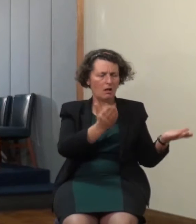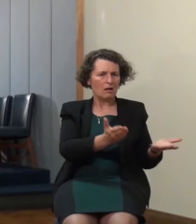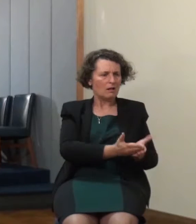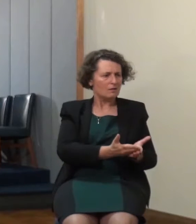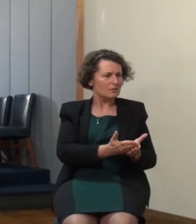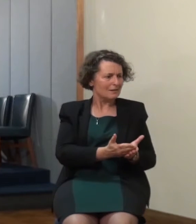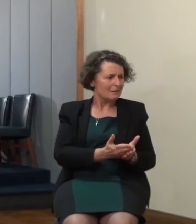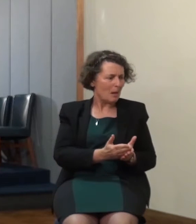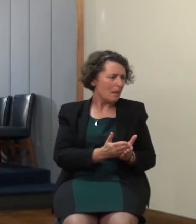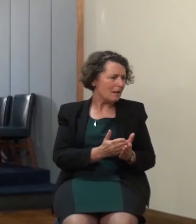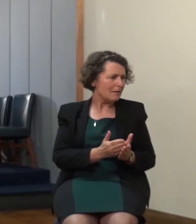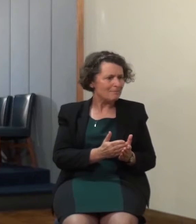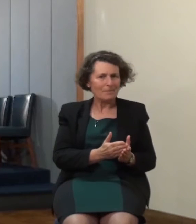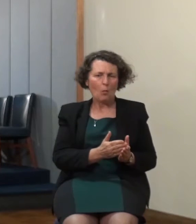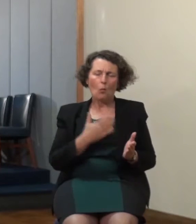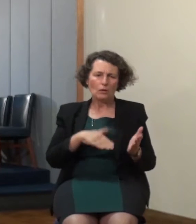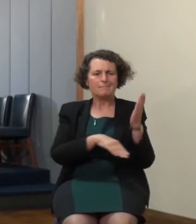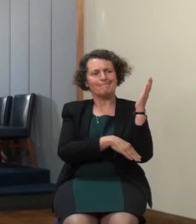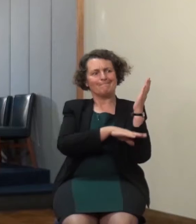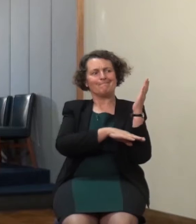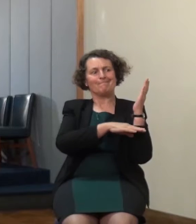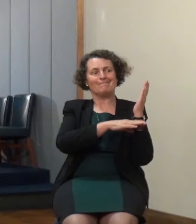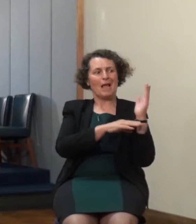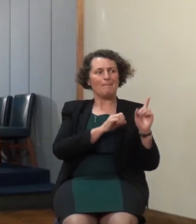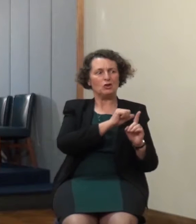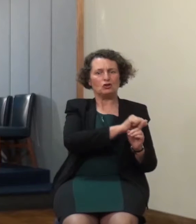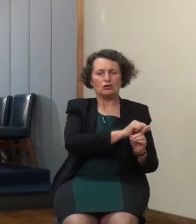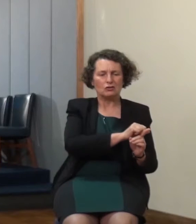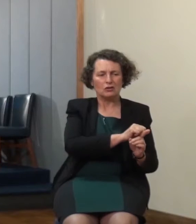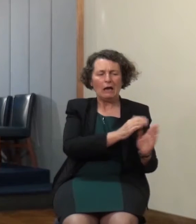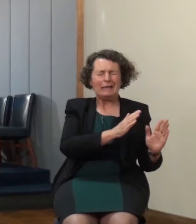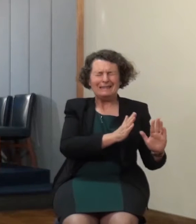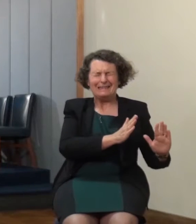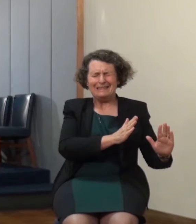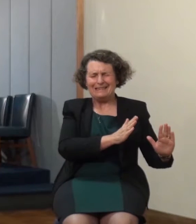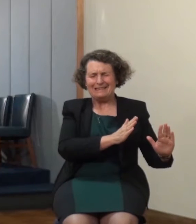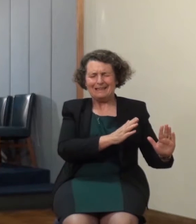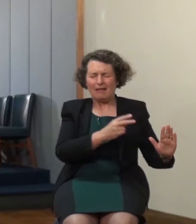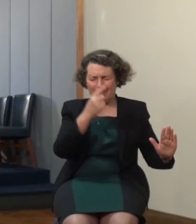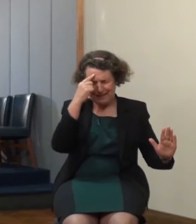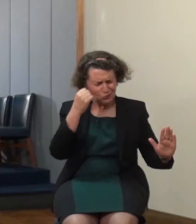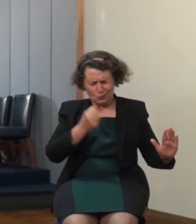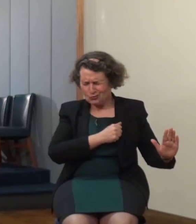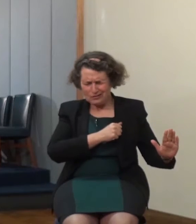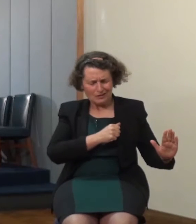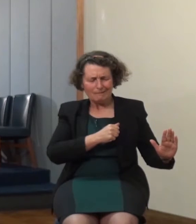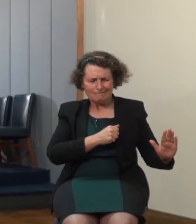and unnecessary things I repent and I refocus my gaze on my belonging